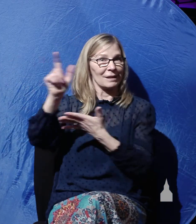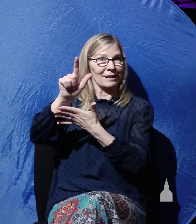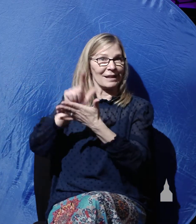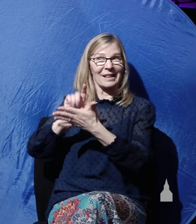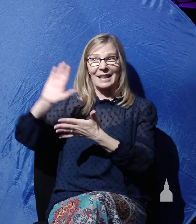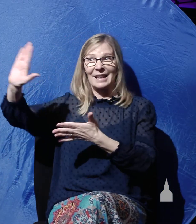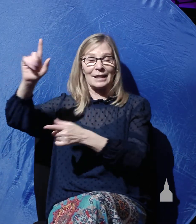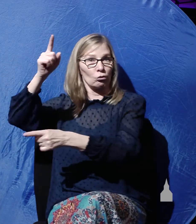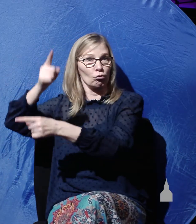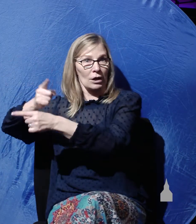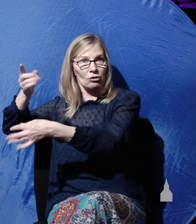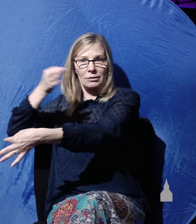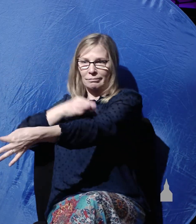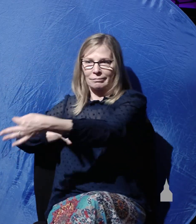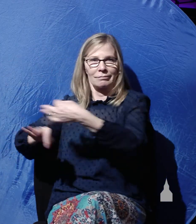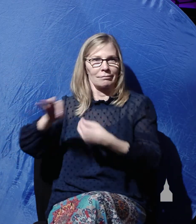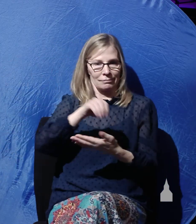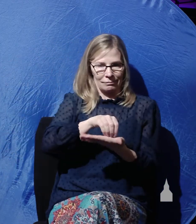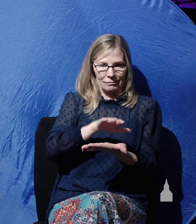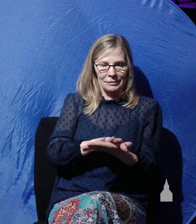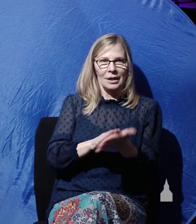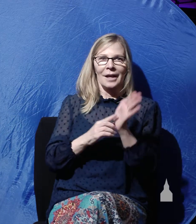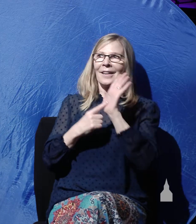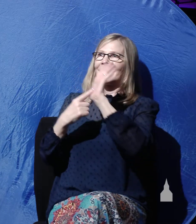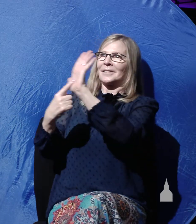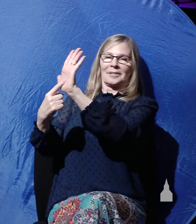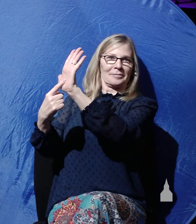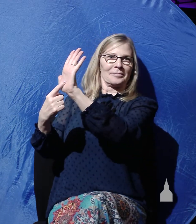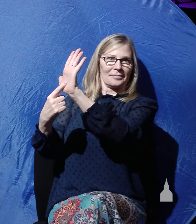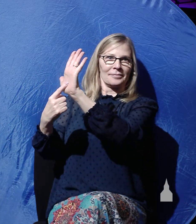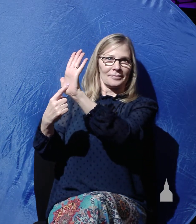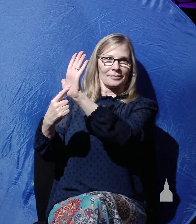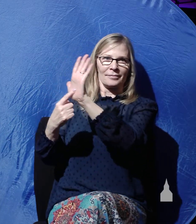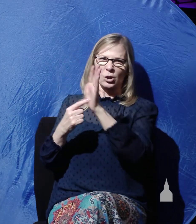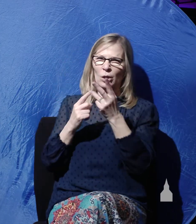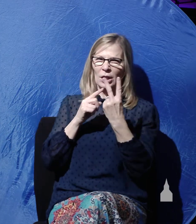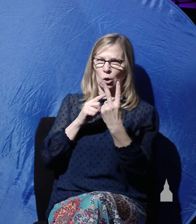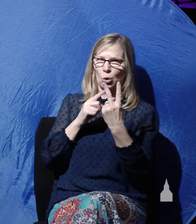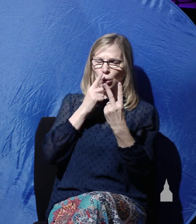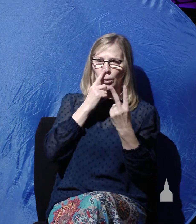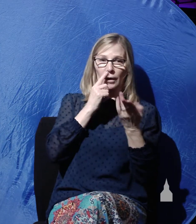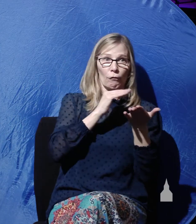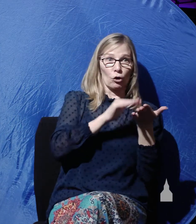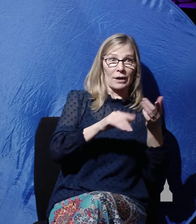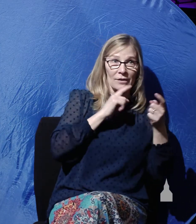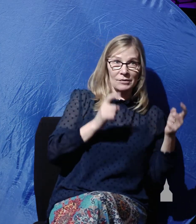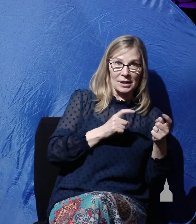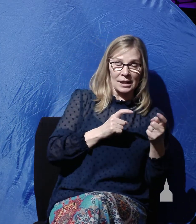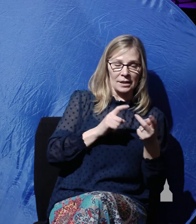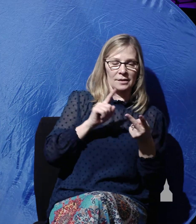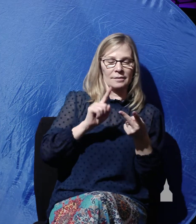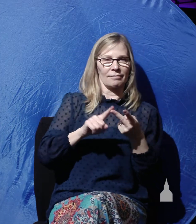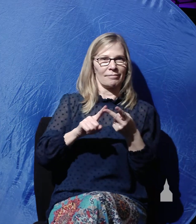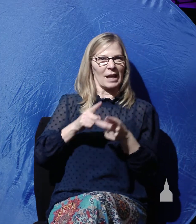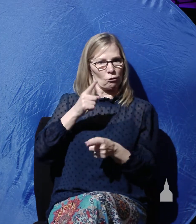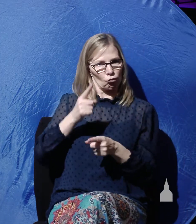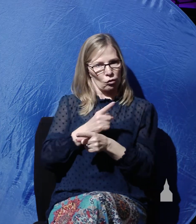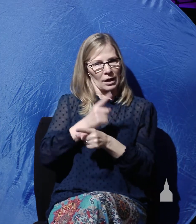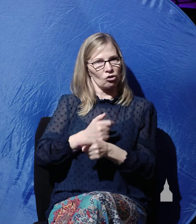the moment you believe in Christ. You need forgiveness of sins, you need his righteousness on your record. See, in the death of Jesus Christ, God